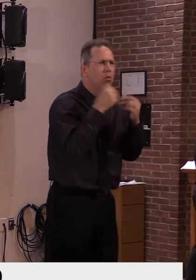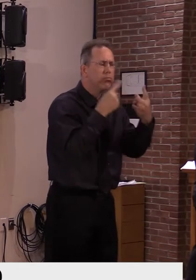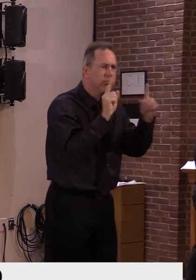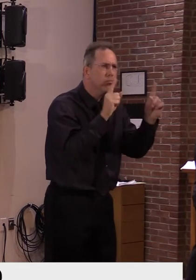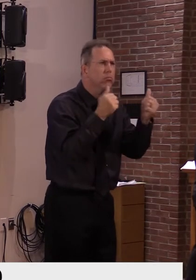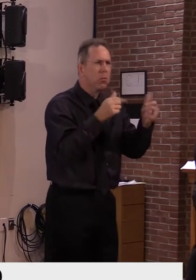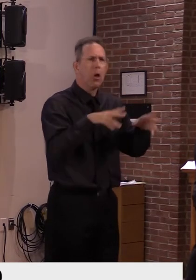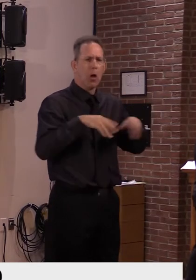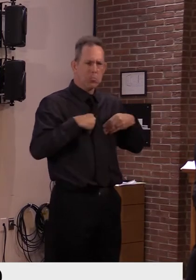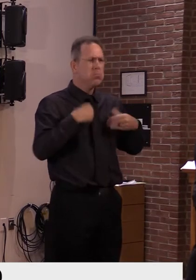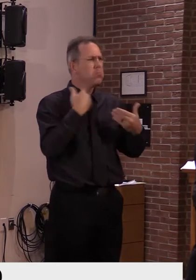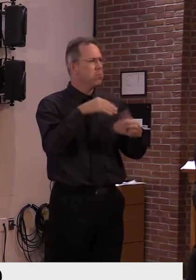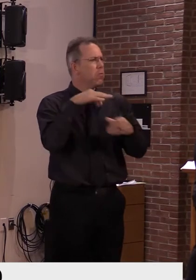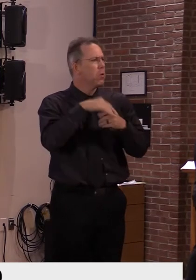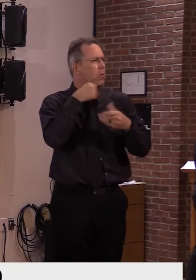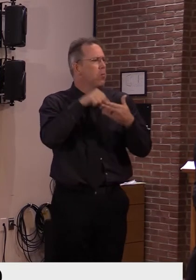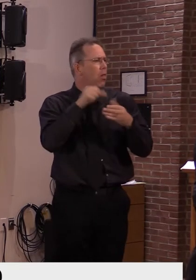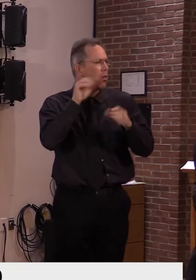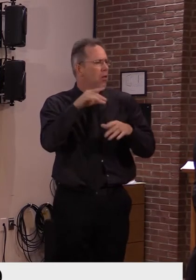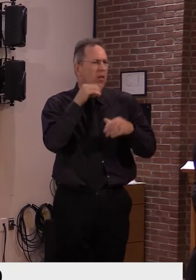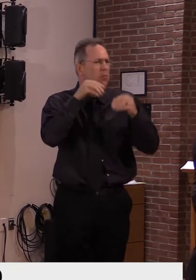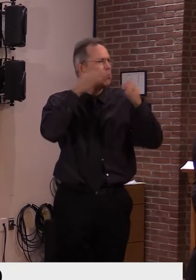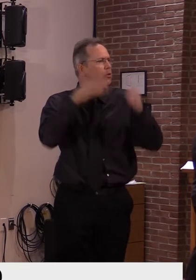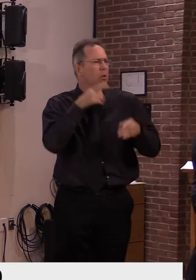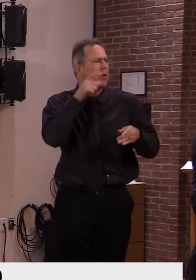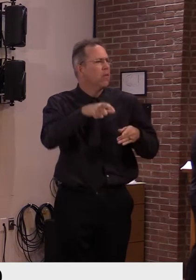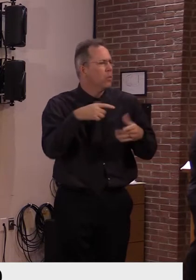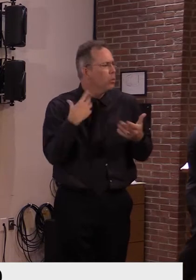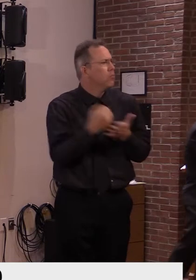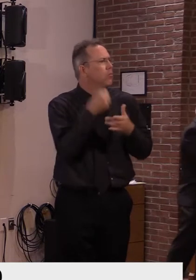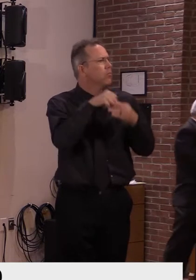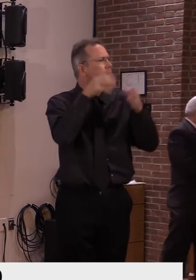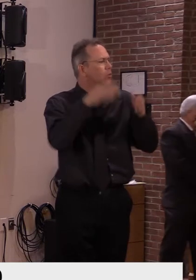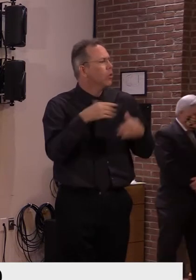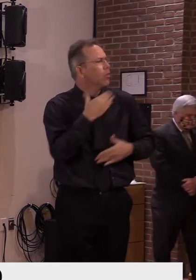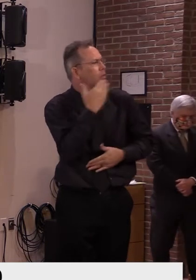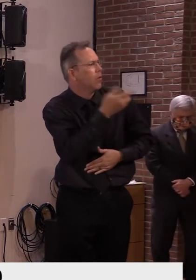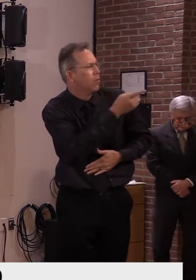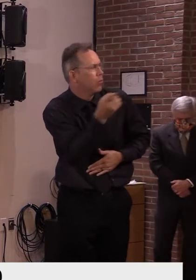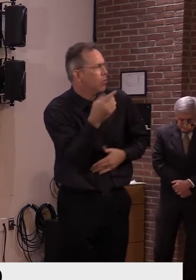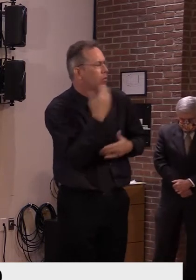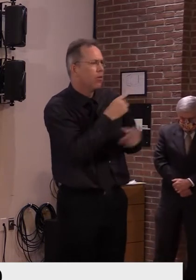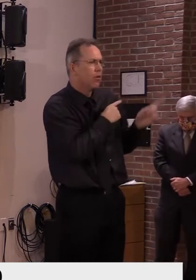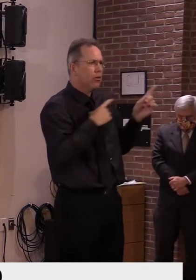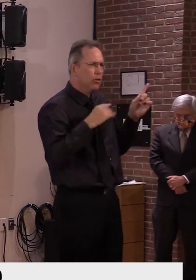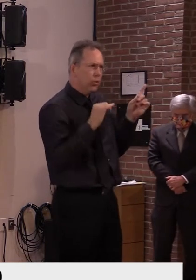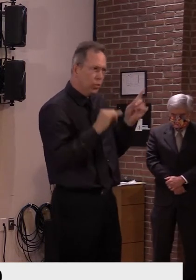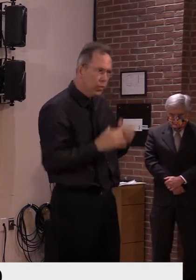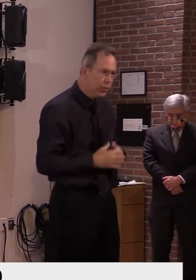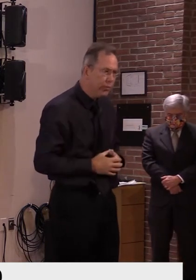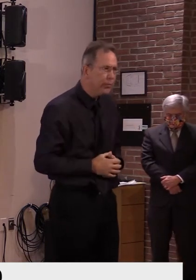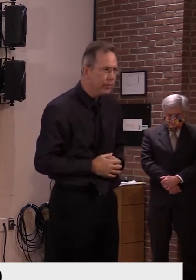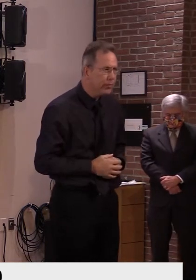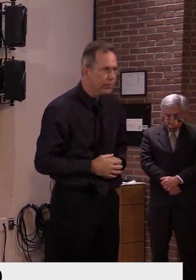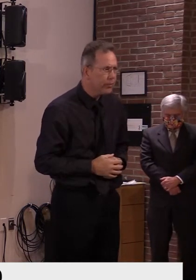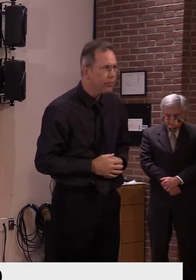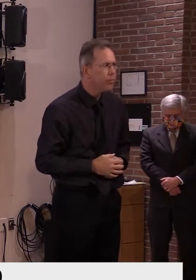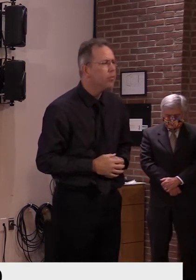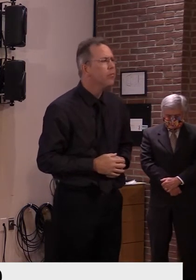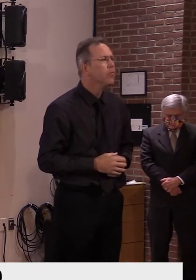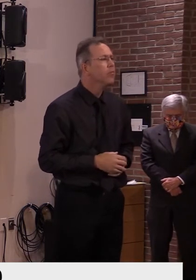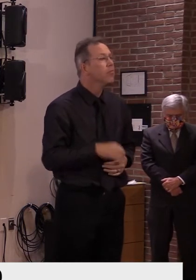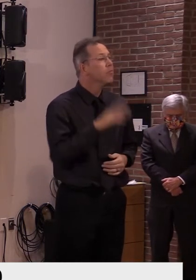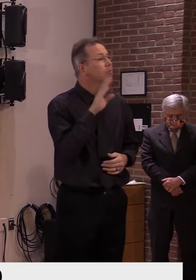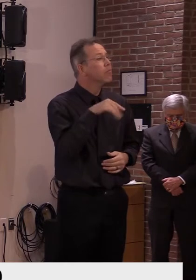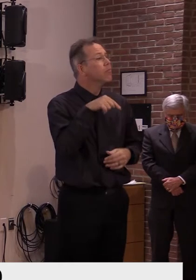voting options available to them during these challenging times. For many though, the voting process this year may feel